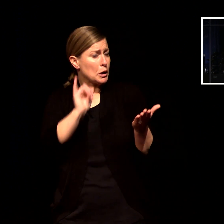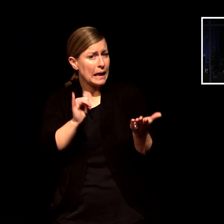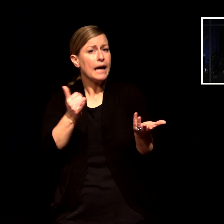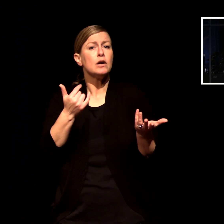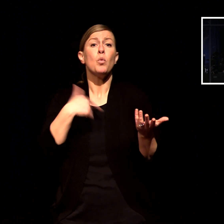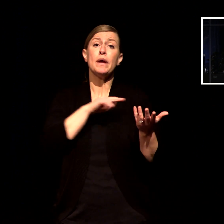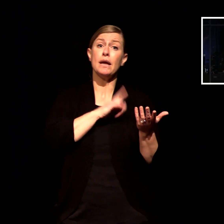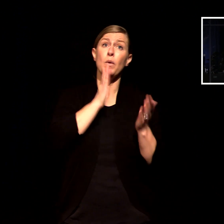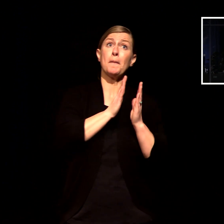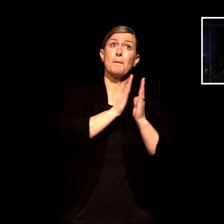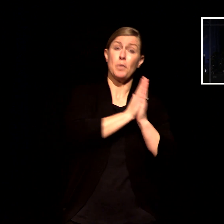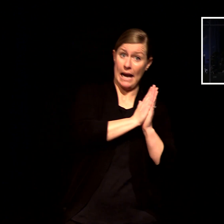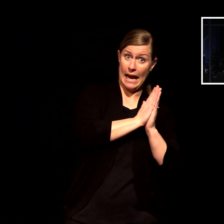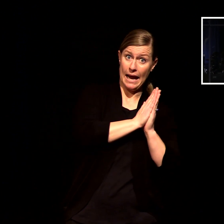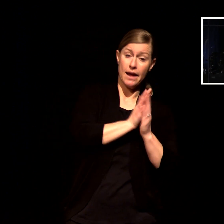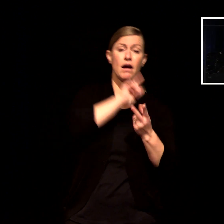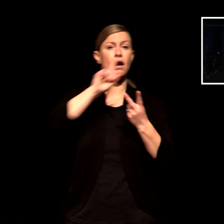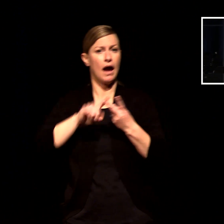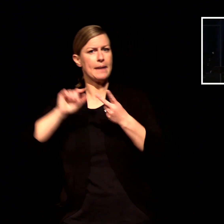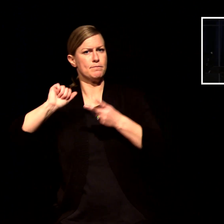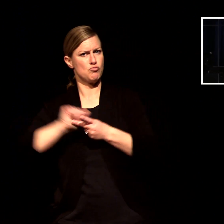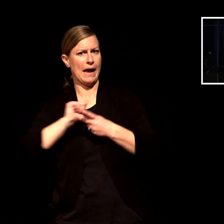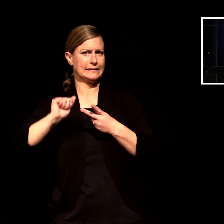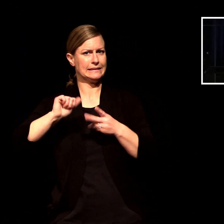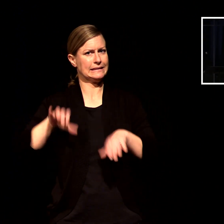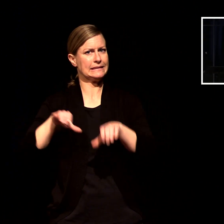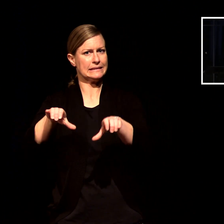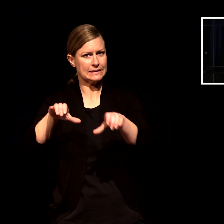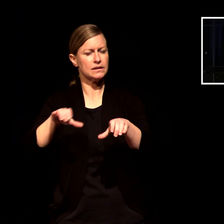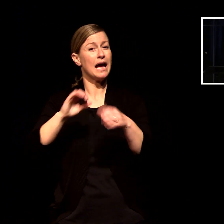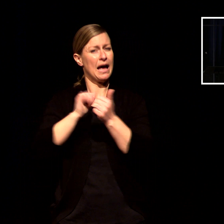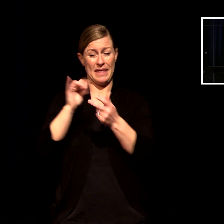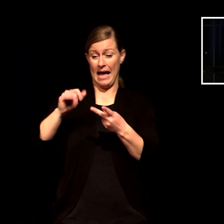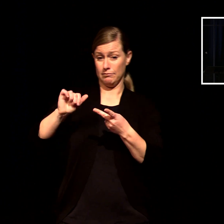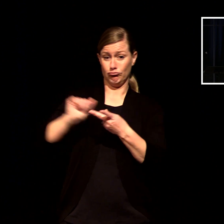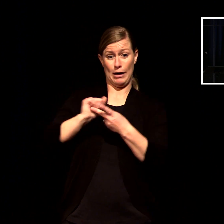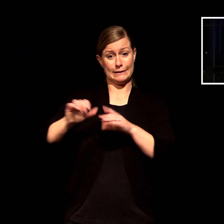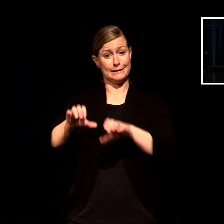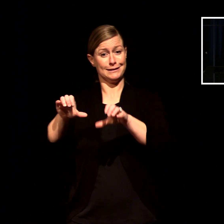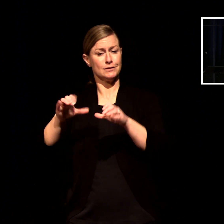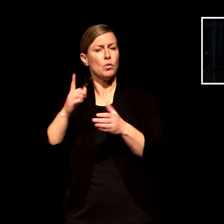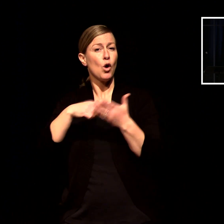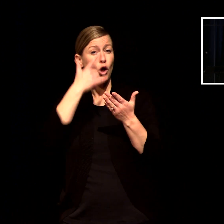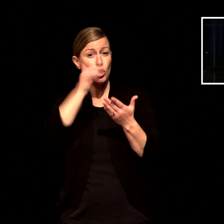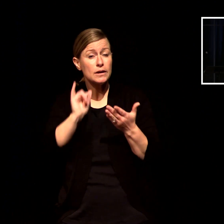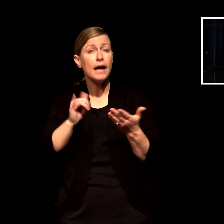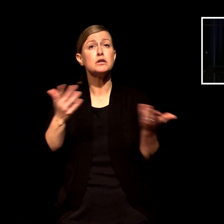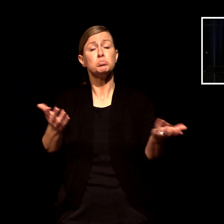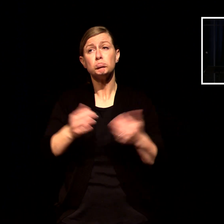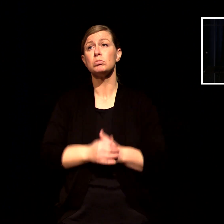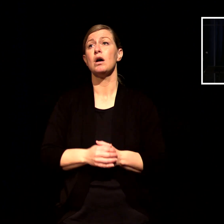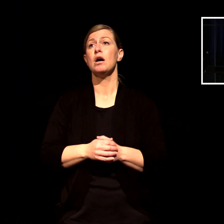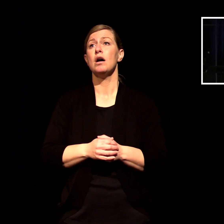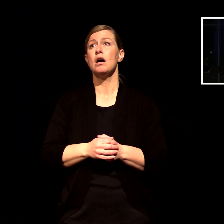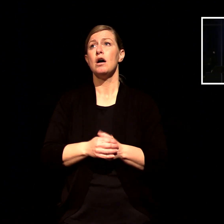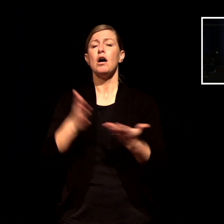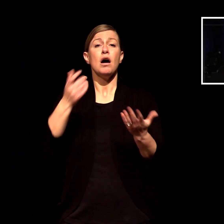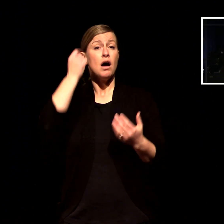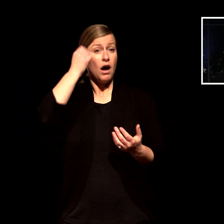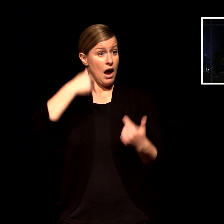practice i in large part am standing here on this platform because when i was four years